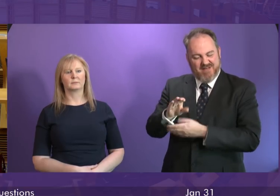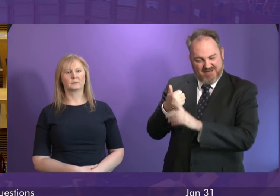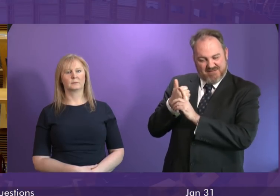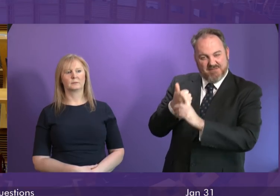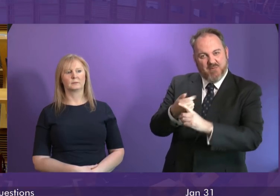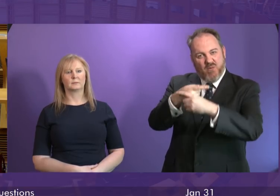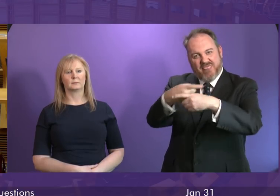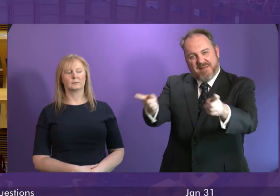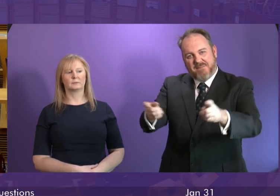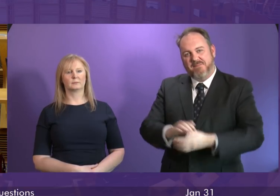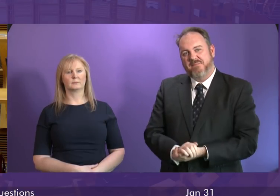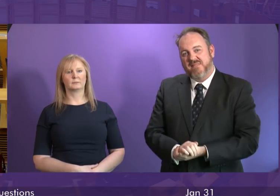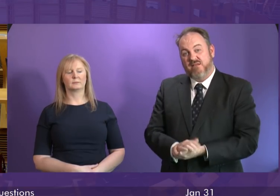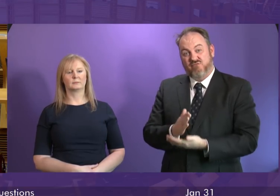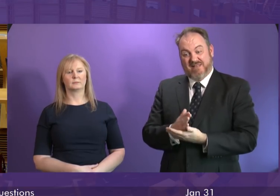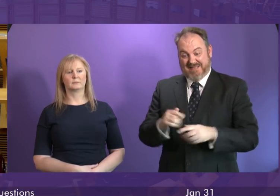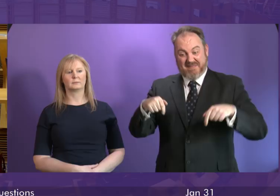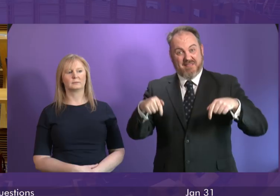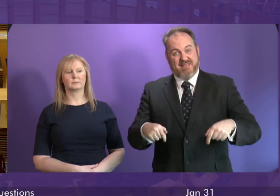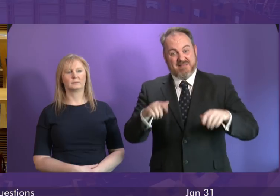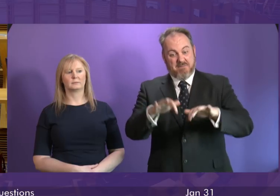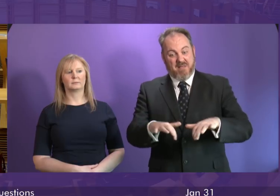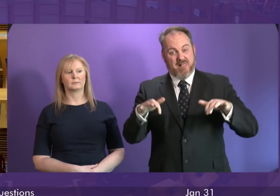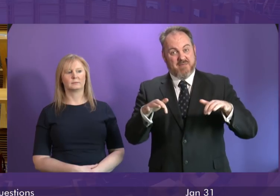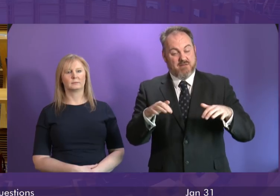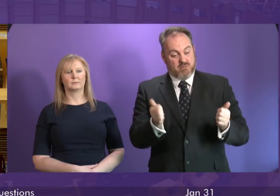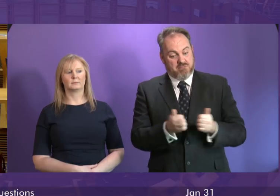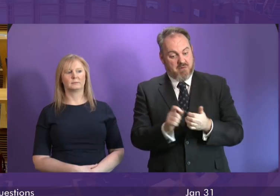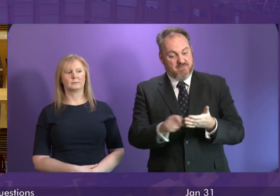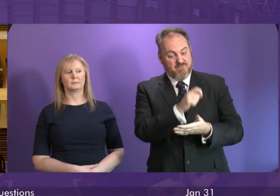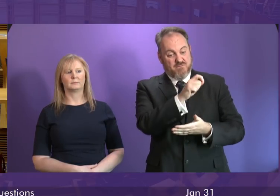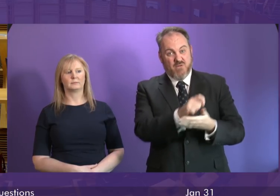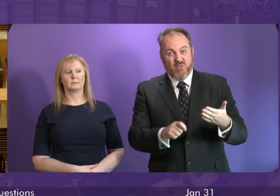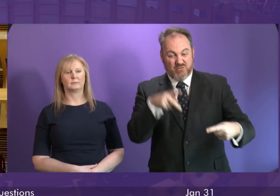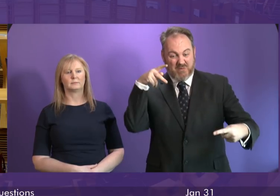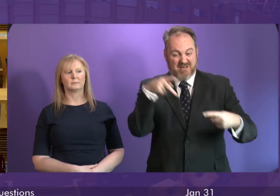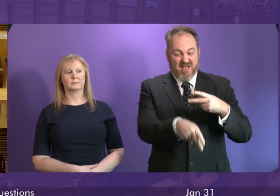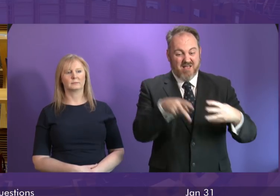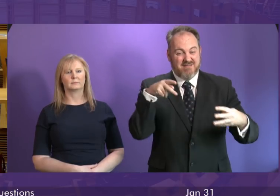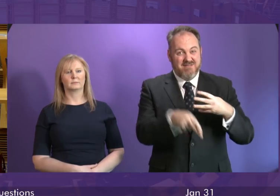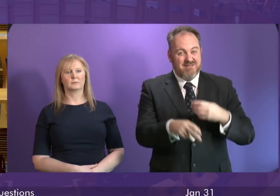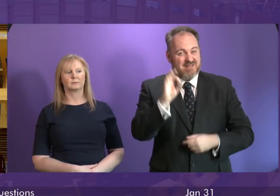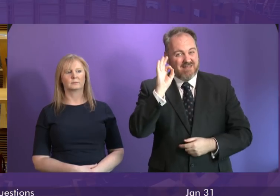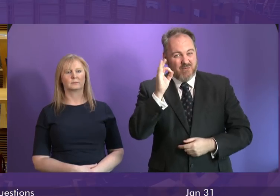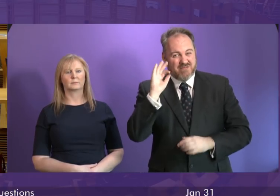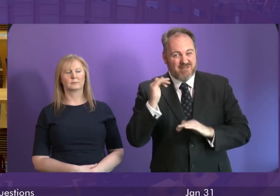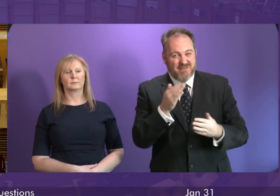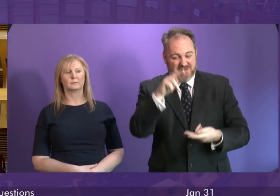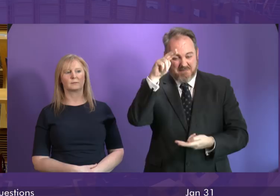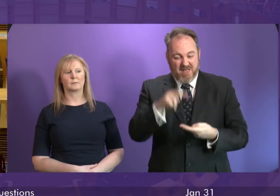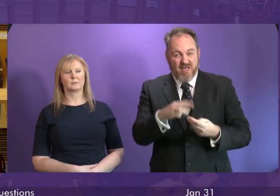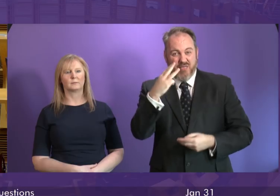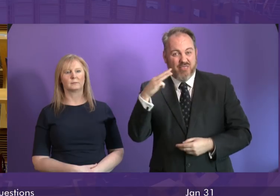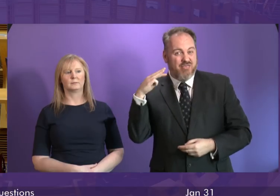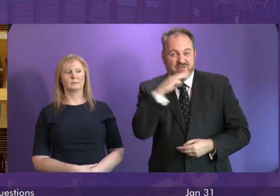by asking this parliament to vote for a budget that cuts council services by over 300